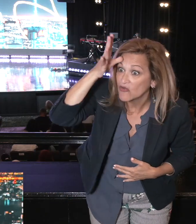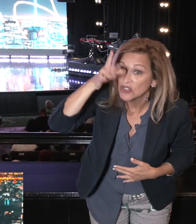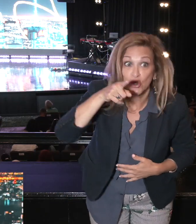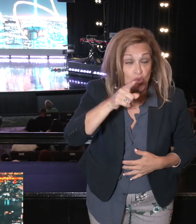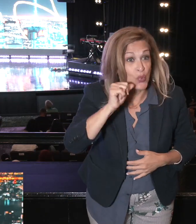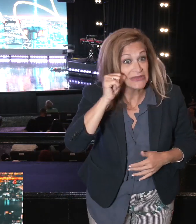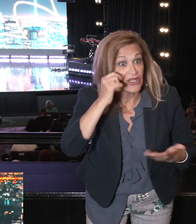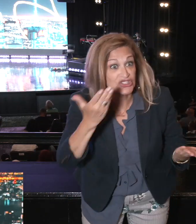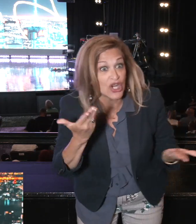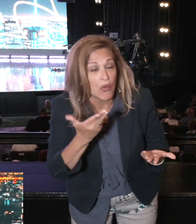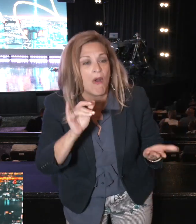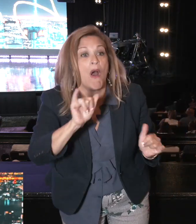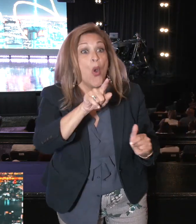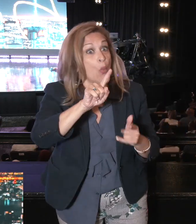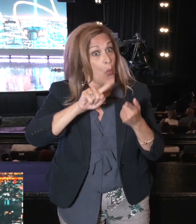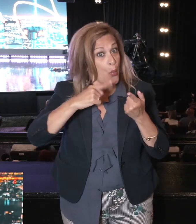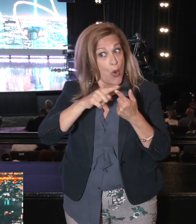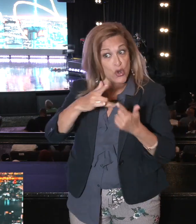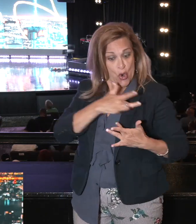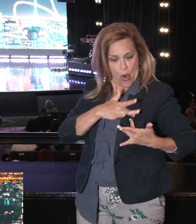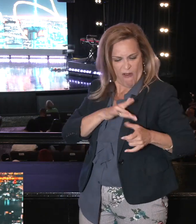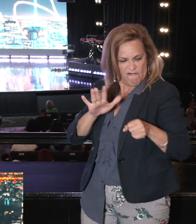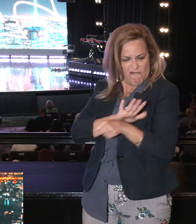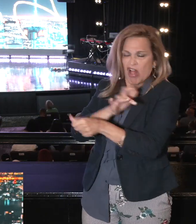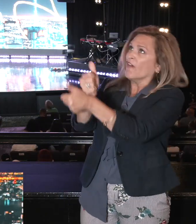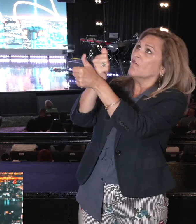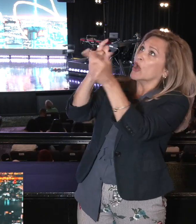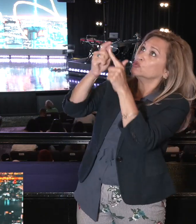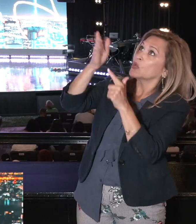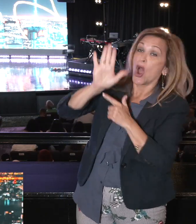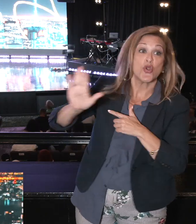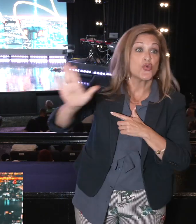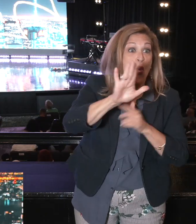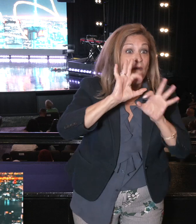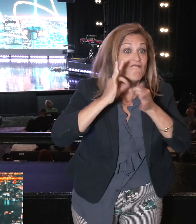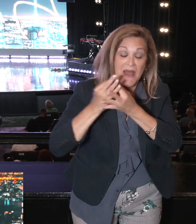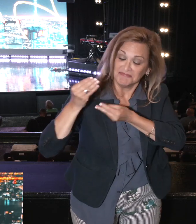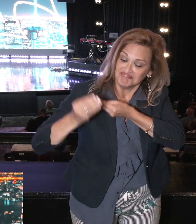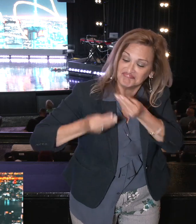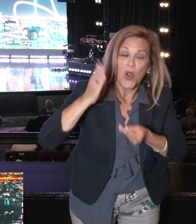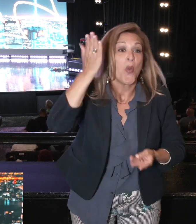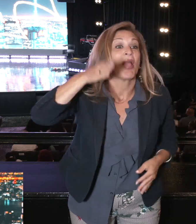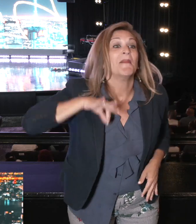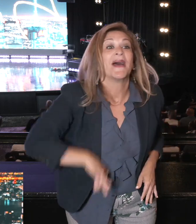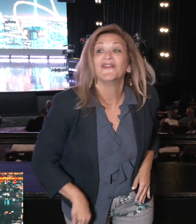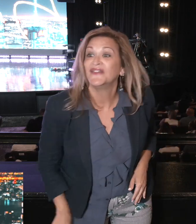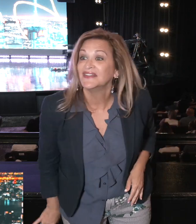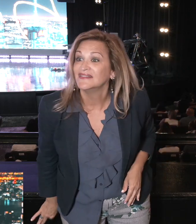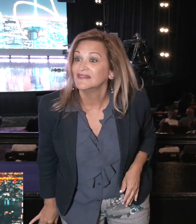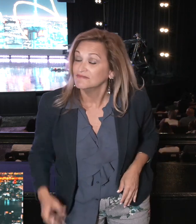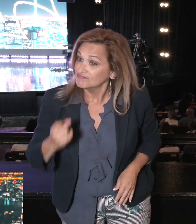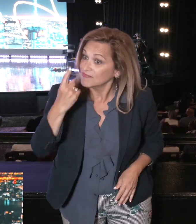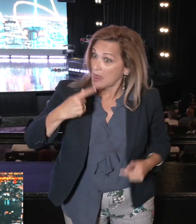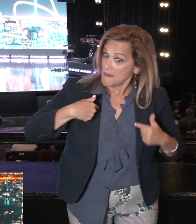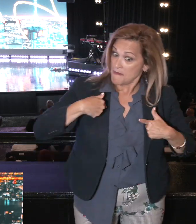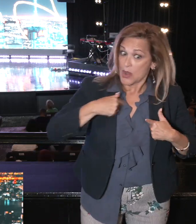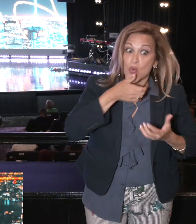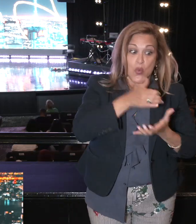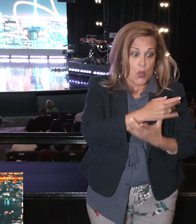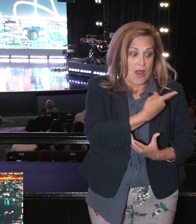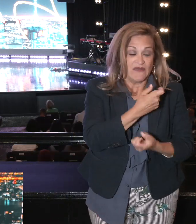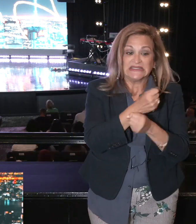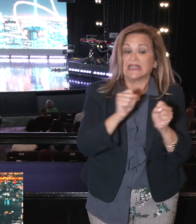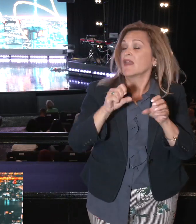when we follow God wholeheartedly, do you know our family benefit from it? Our children benefit? Miriam and I, we got saved in